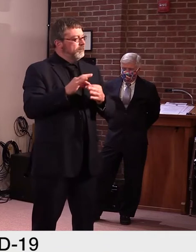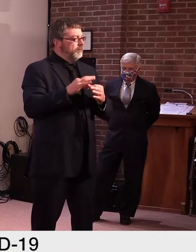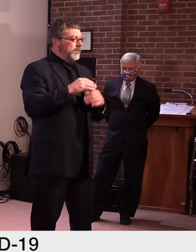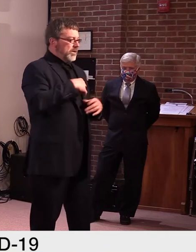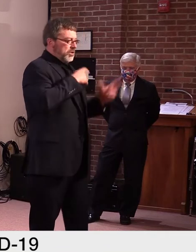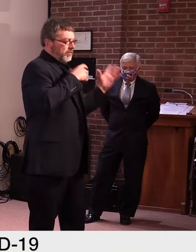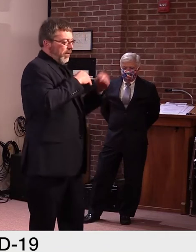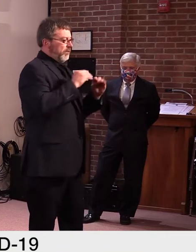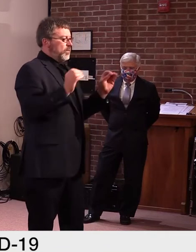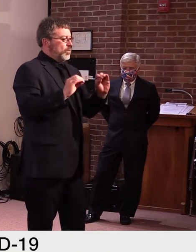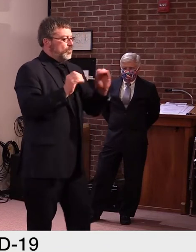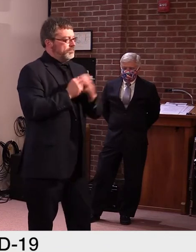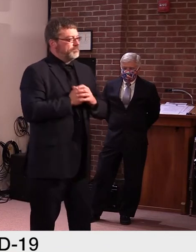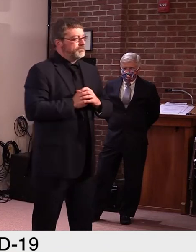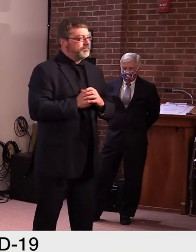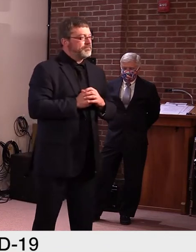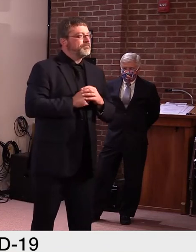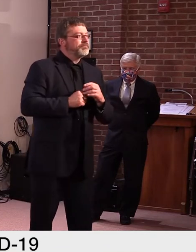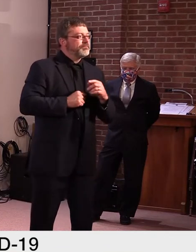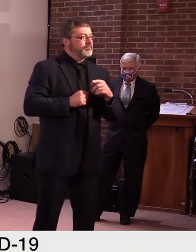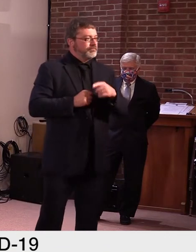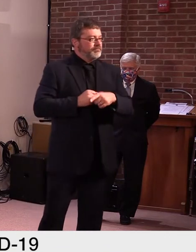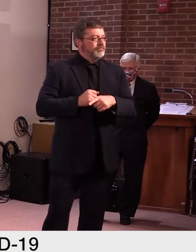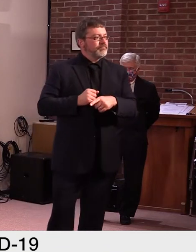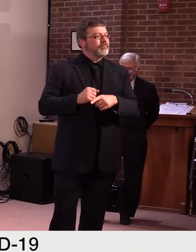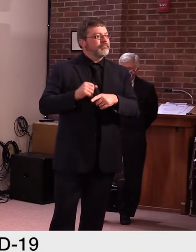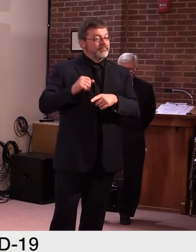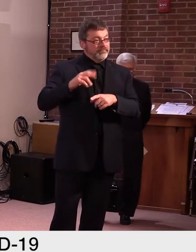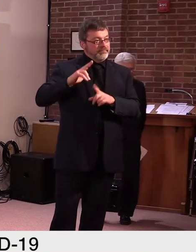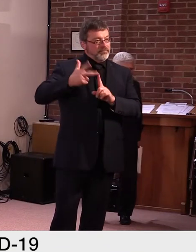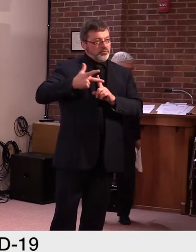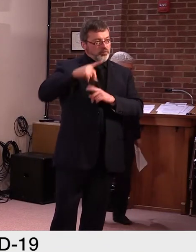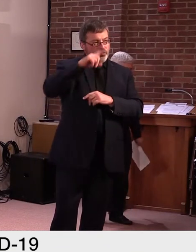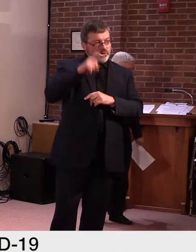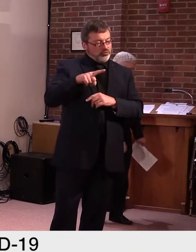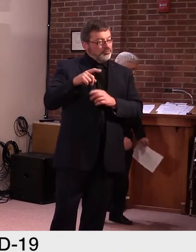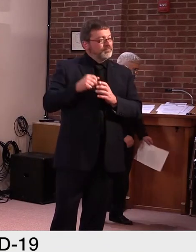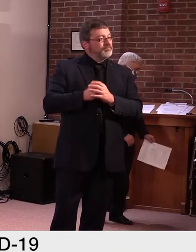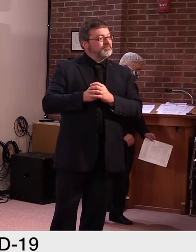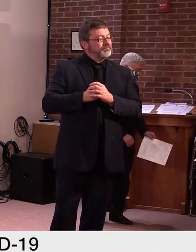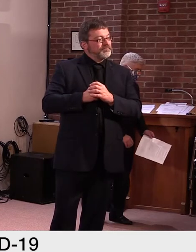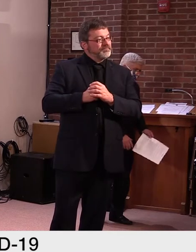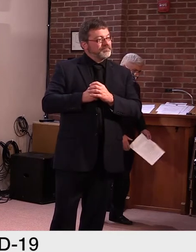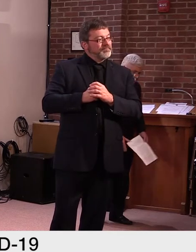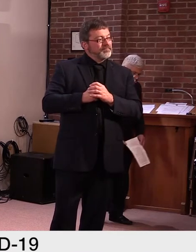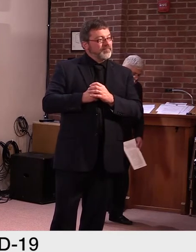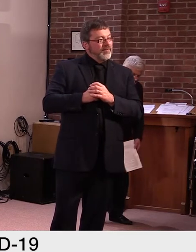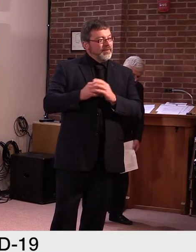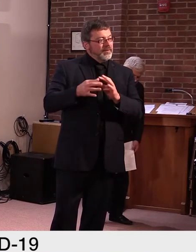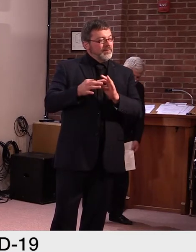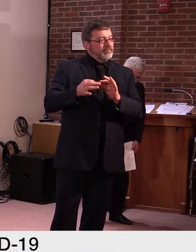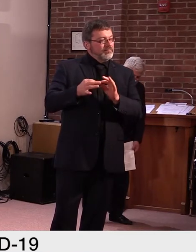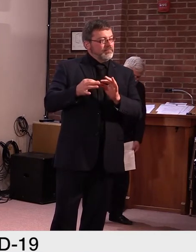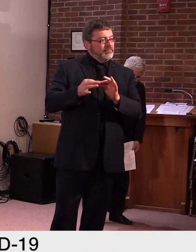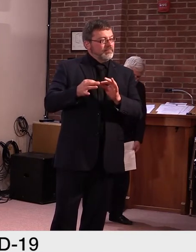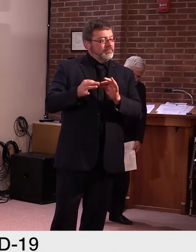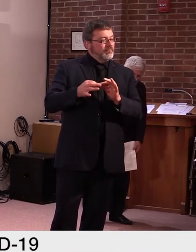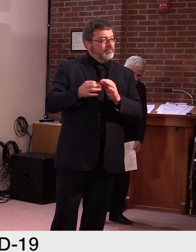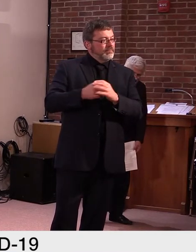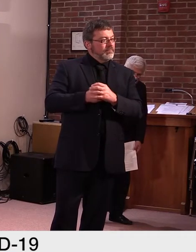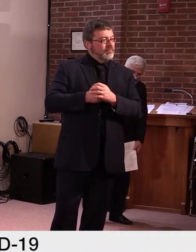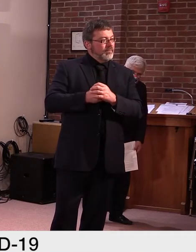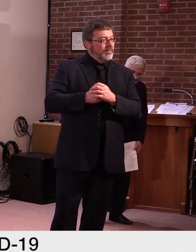Okay. Um, and one, one last quick question. The, um, the model presentation has three cases listed and I just want to confirm that